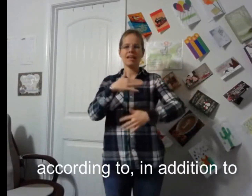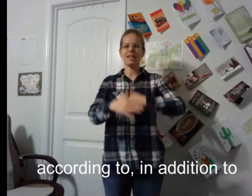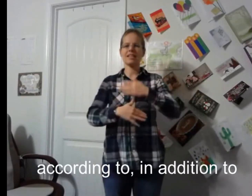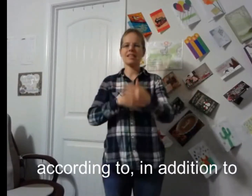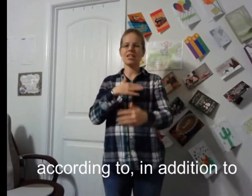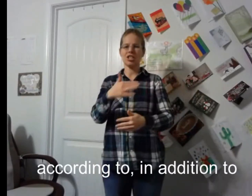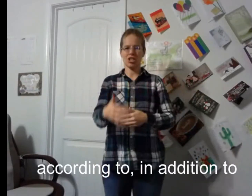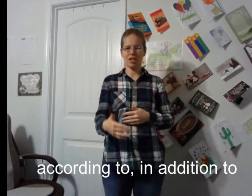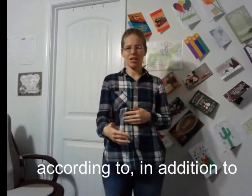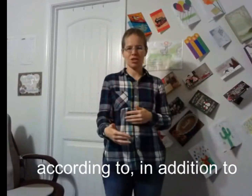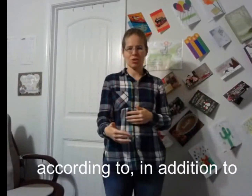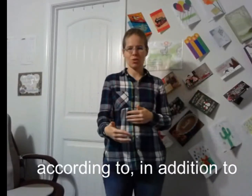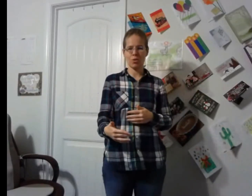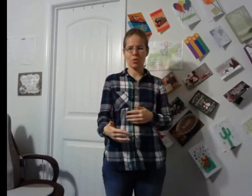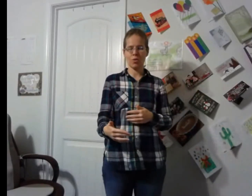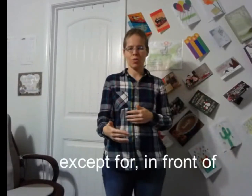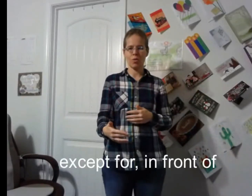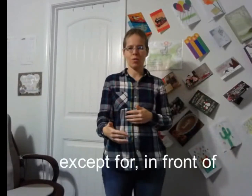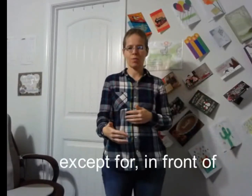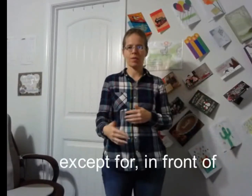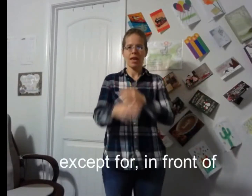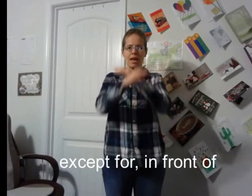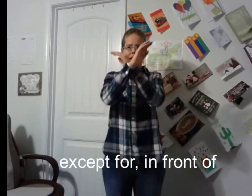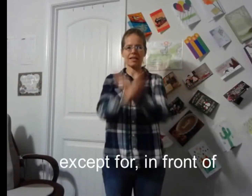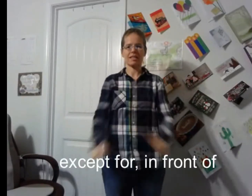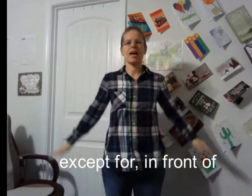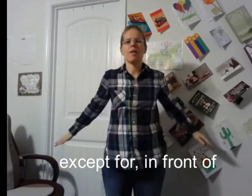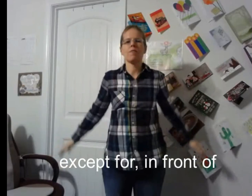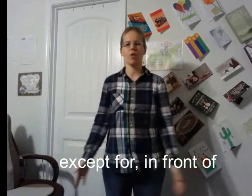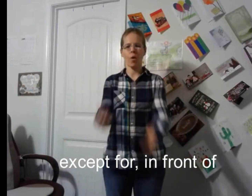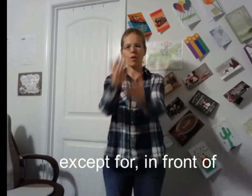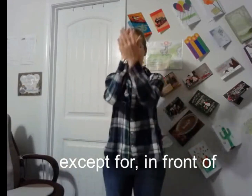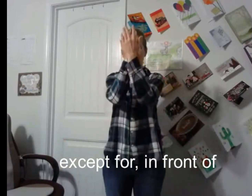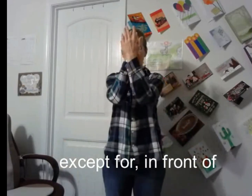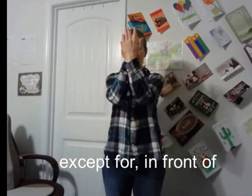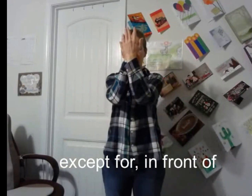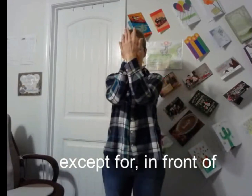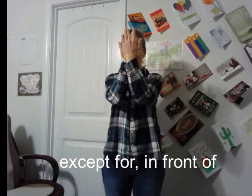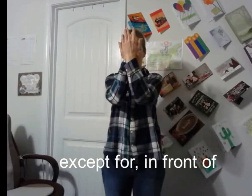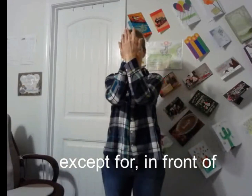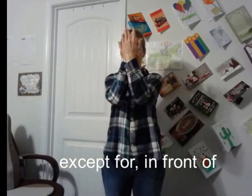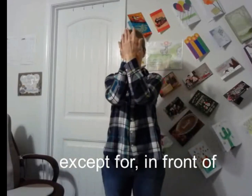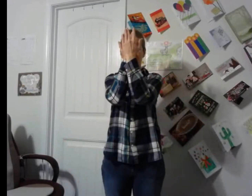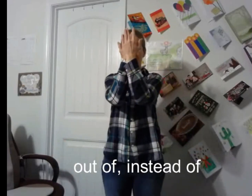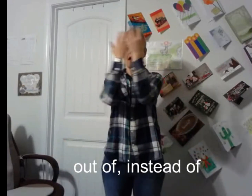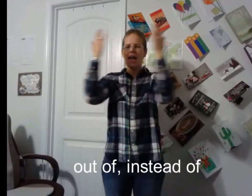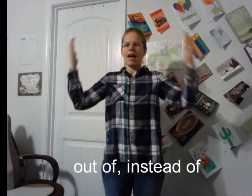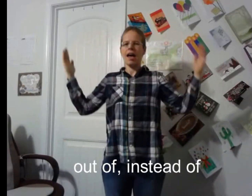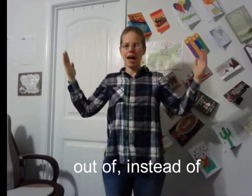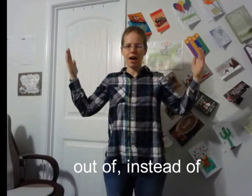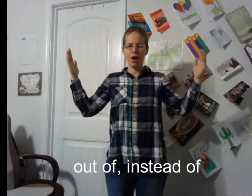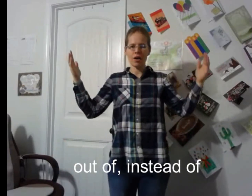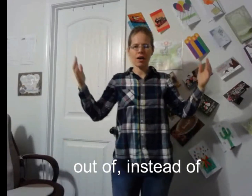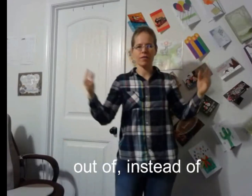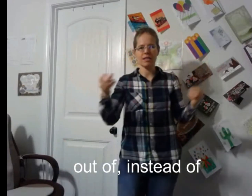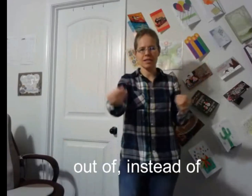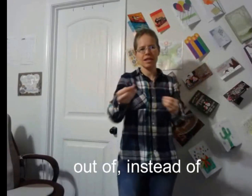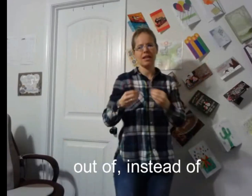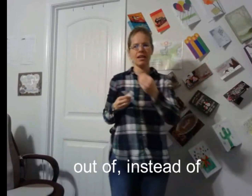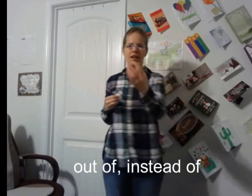in addition to, except for in front of, out of, instead